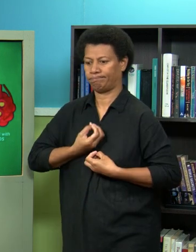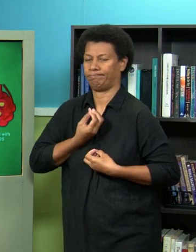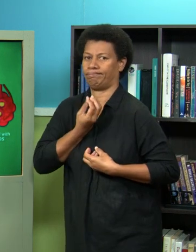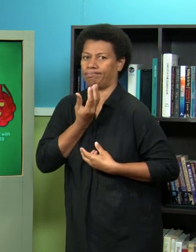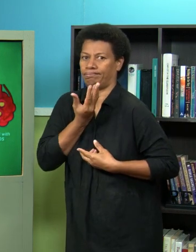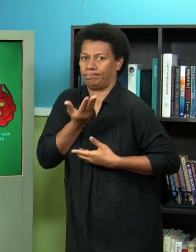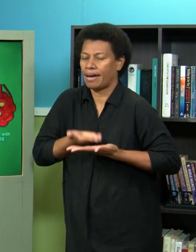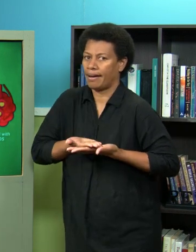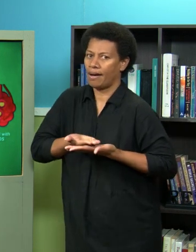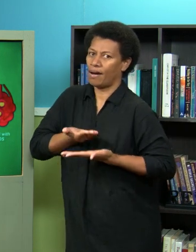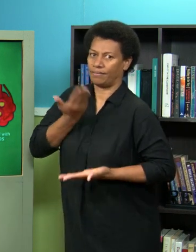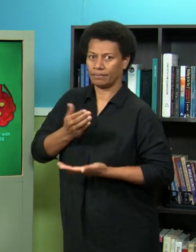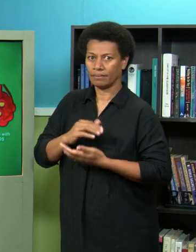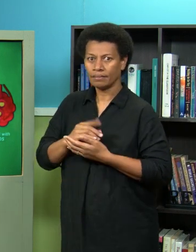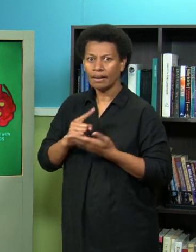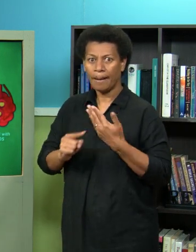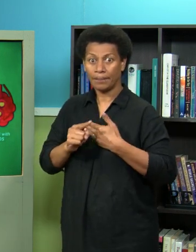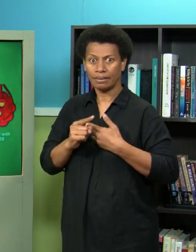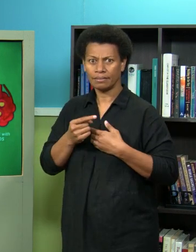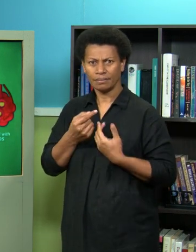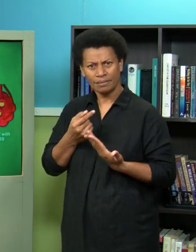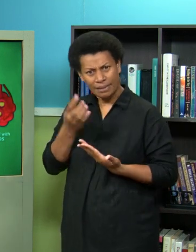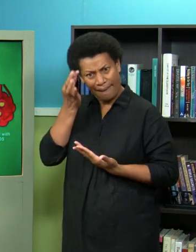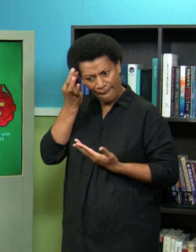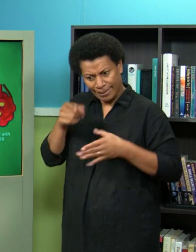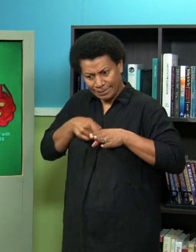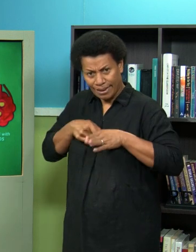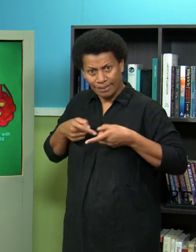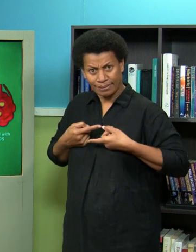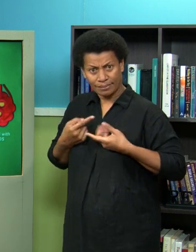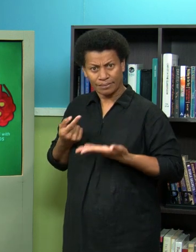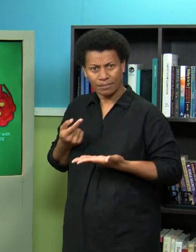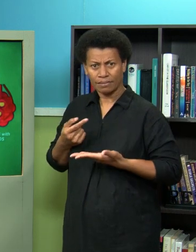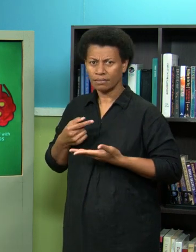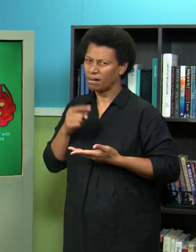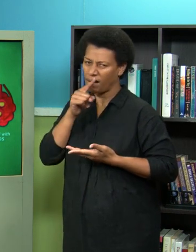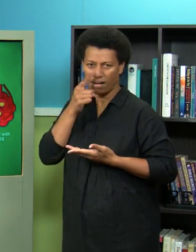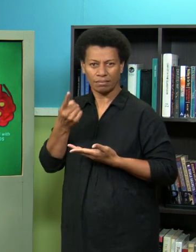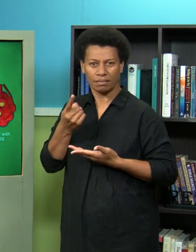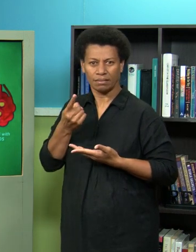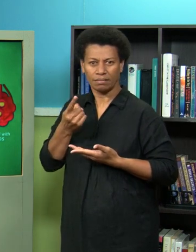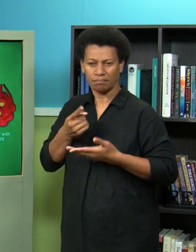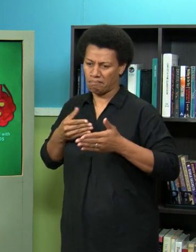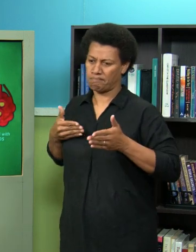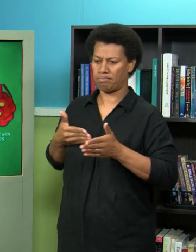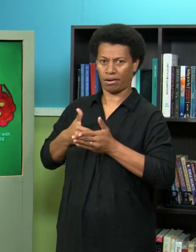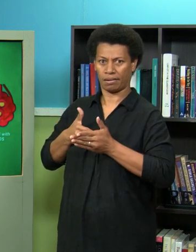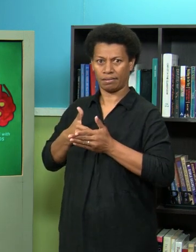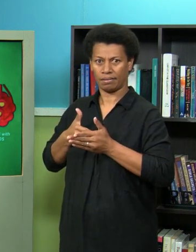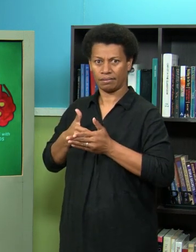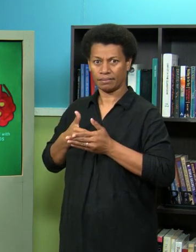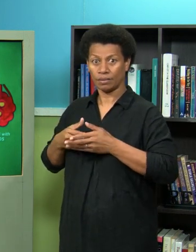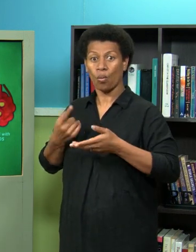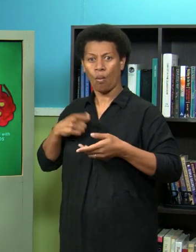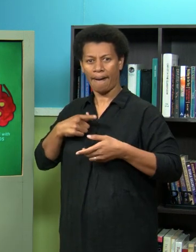then it makes sense your cough will not be productive you will have a a dry cough okay and that's because your